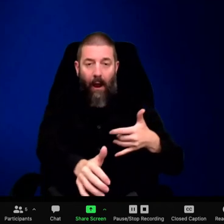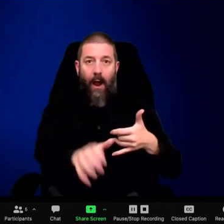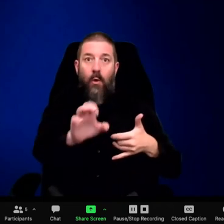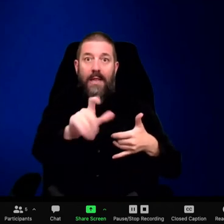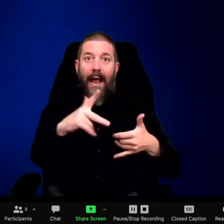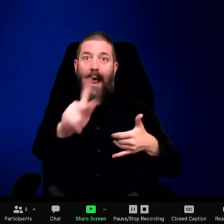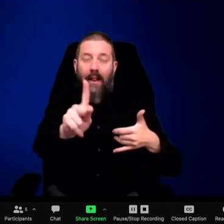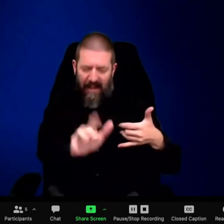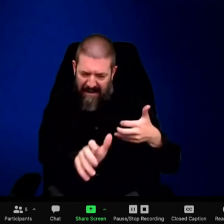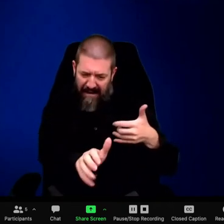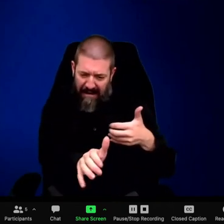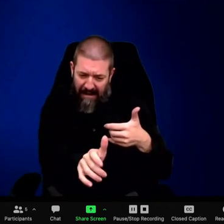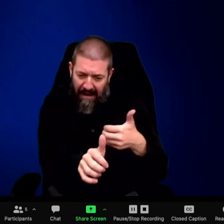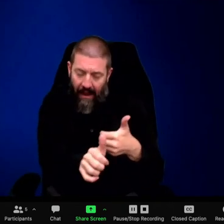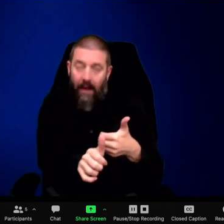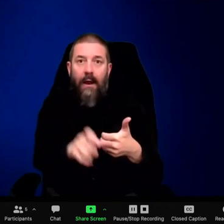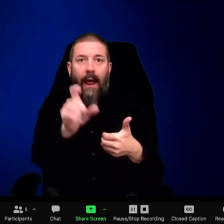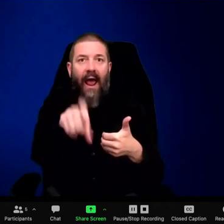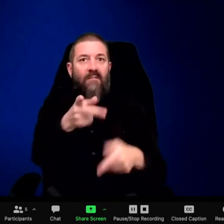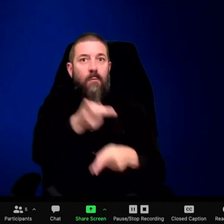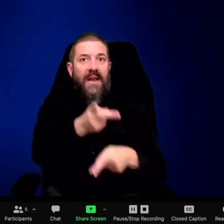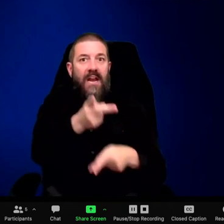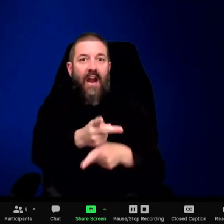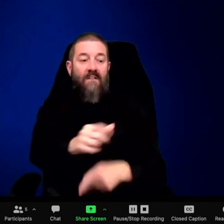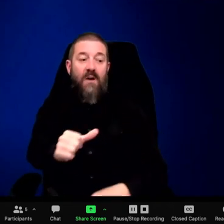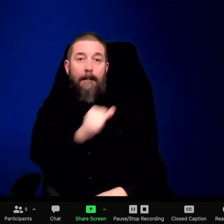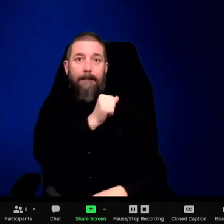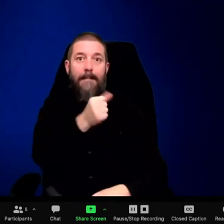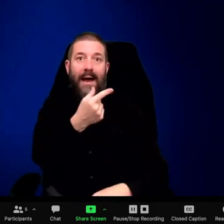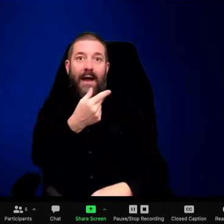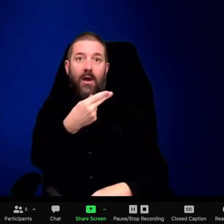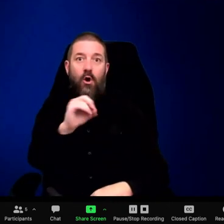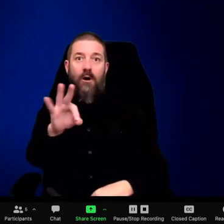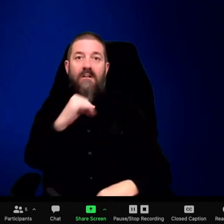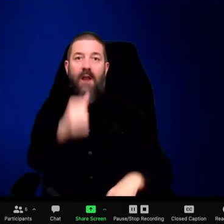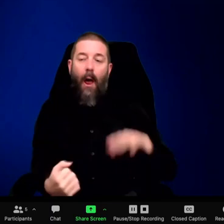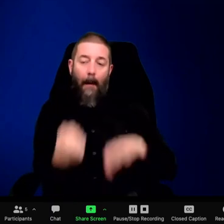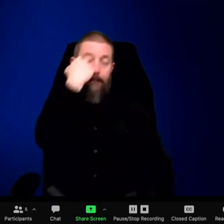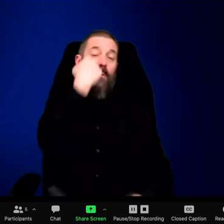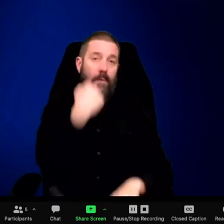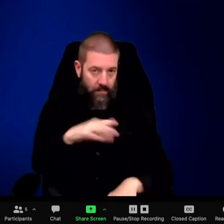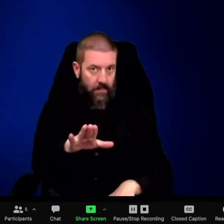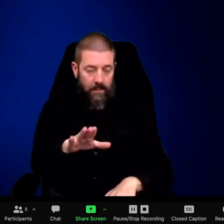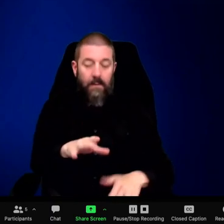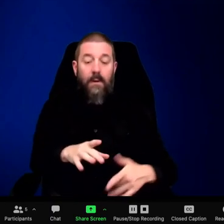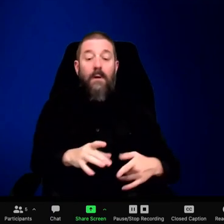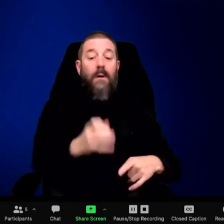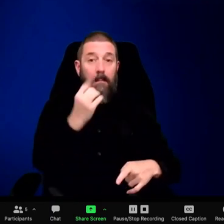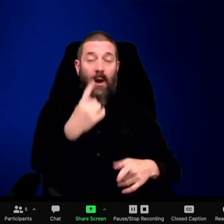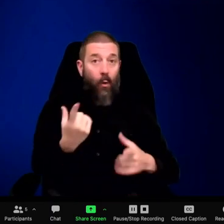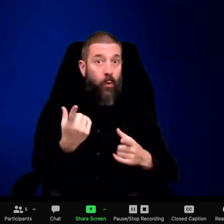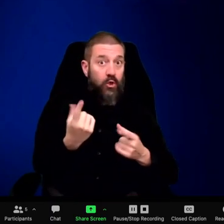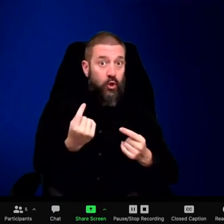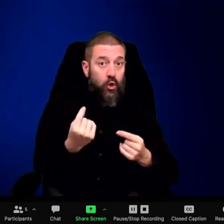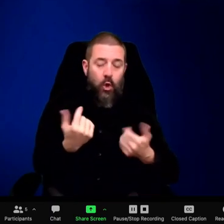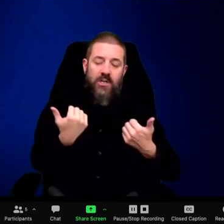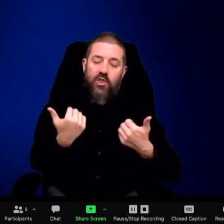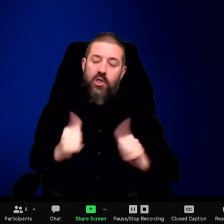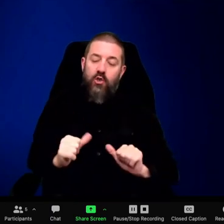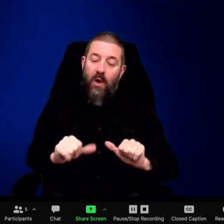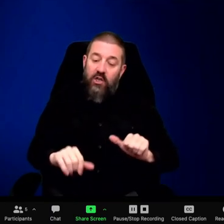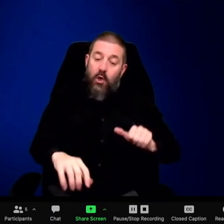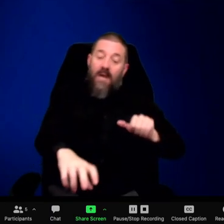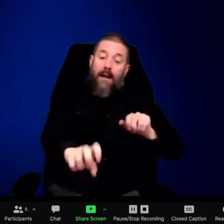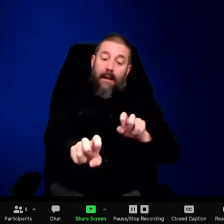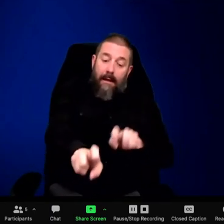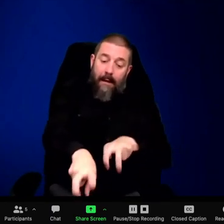nipping at a leg or the side of an animal. It's really not going to do anything. And hopefully if the animal, the young wolf, is